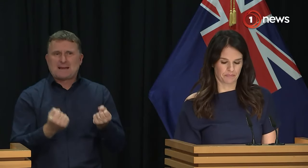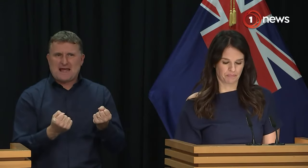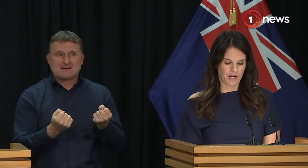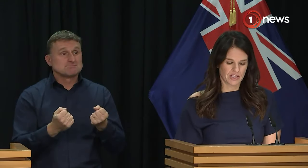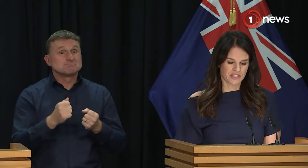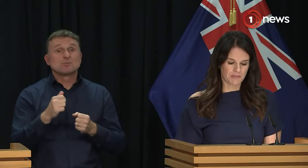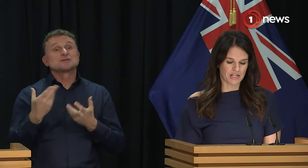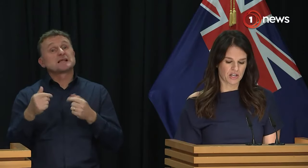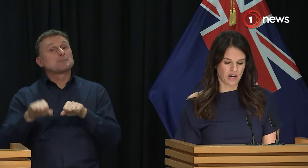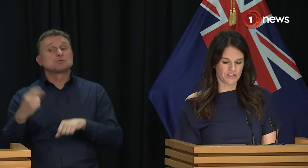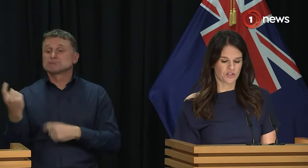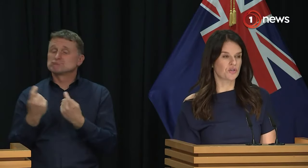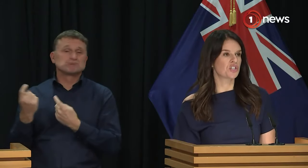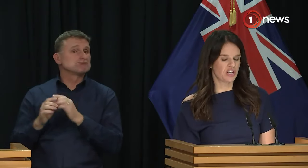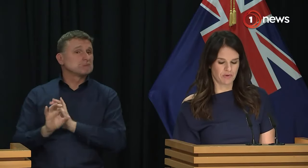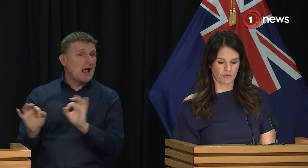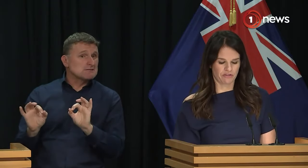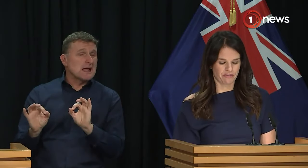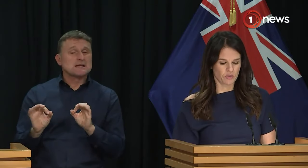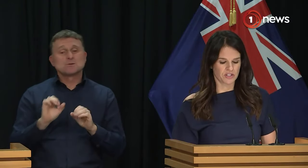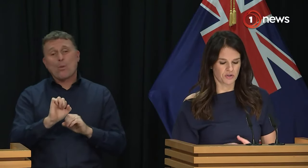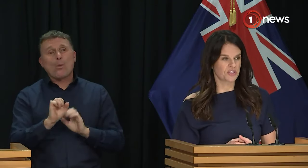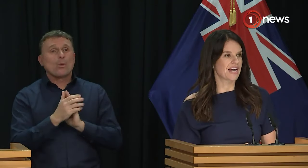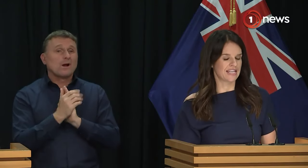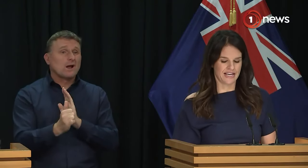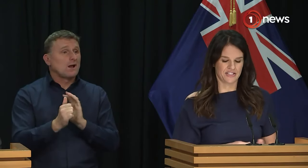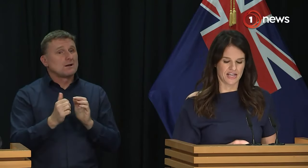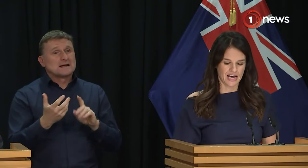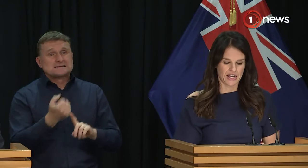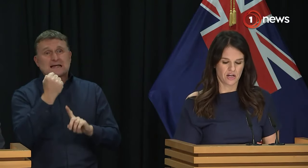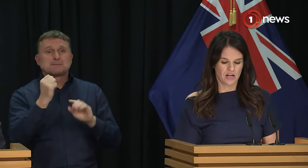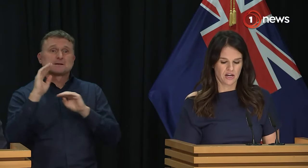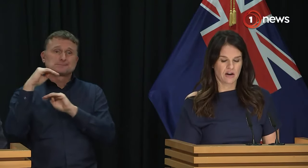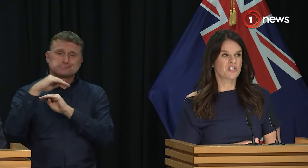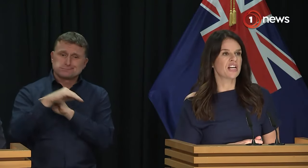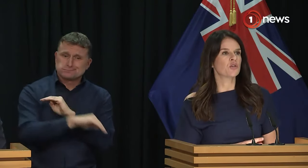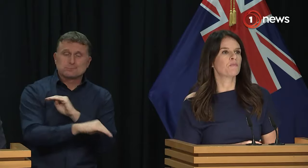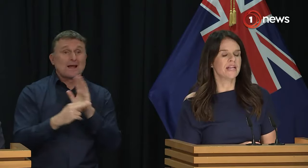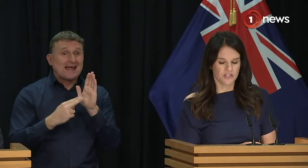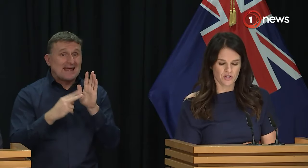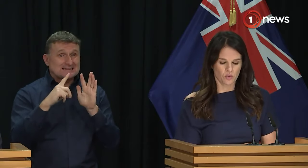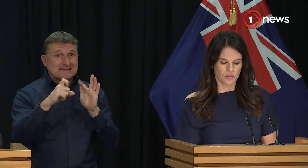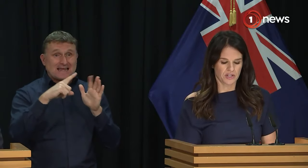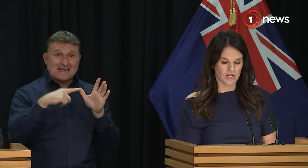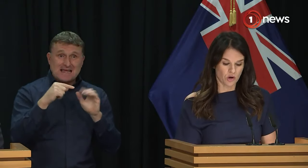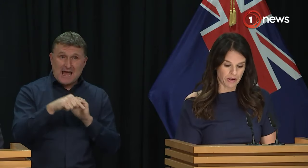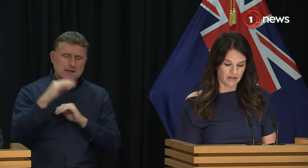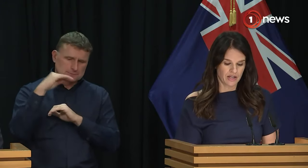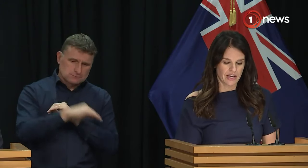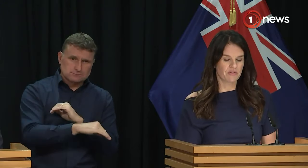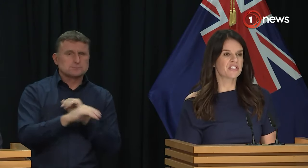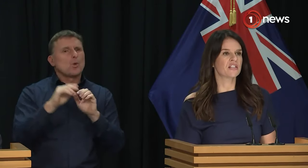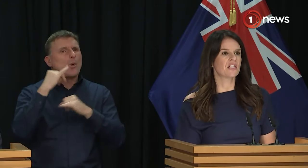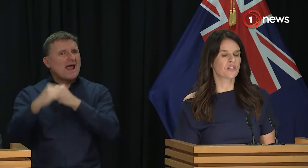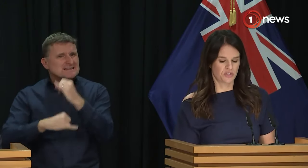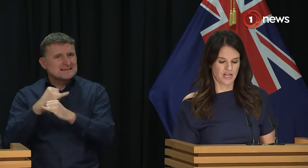attendance, systematic declines in student achievement where fewer students are gaining NCEA, our international PISA scores are dropping